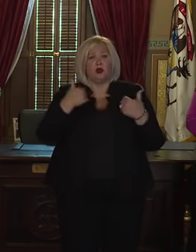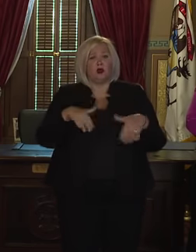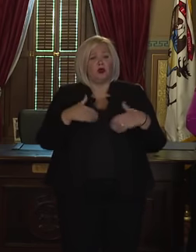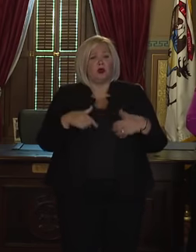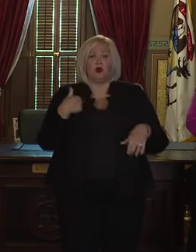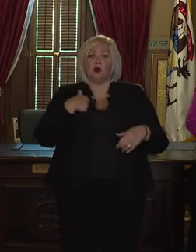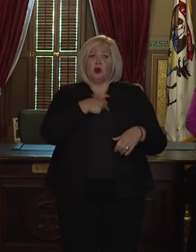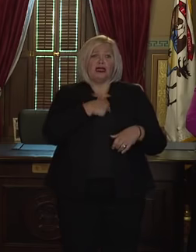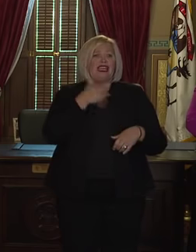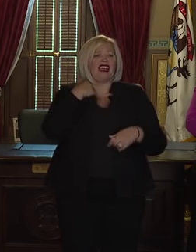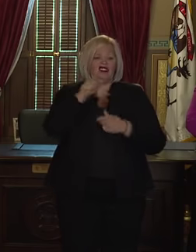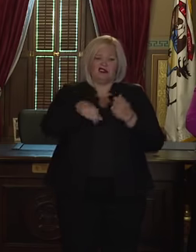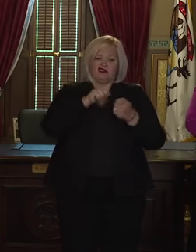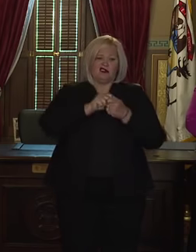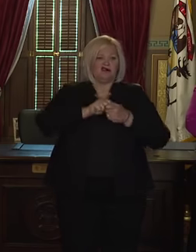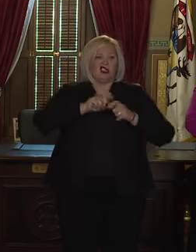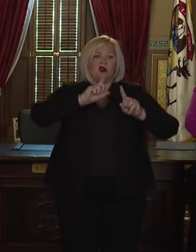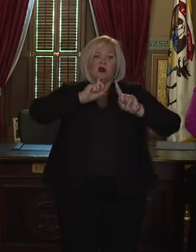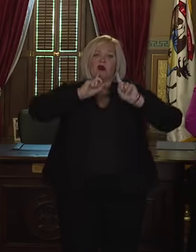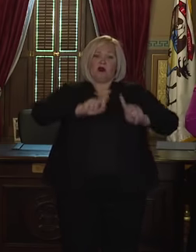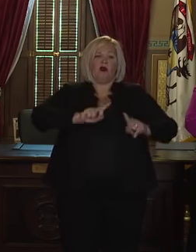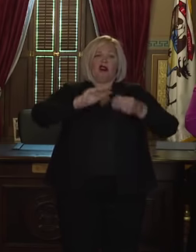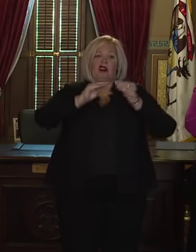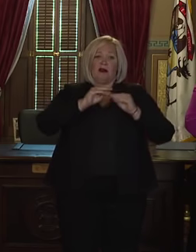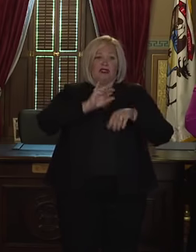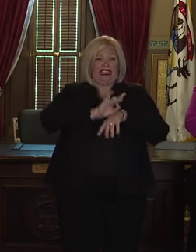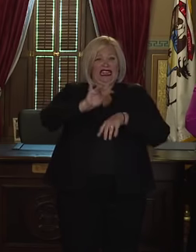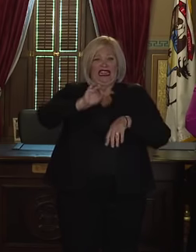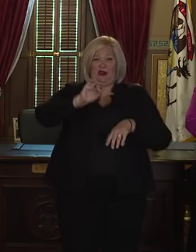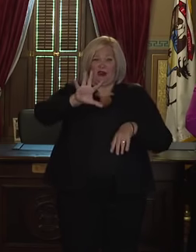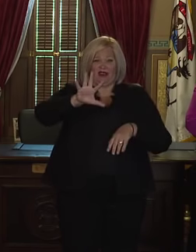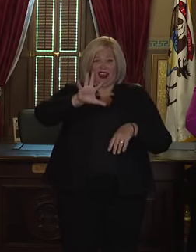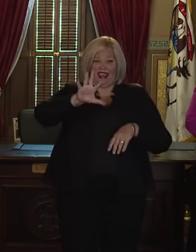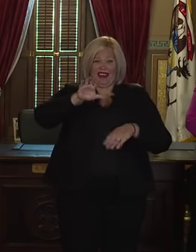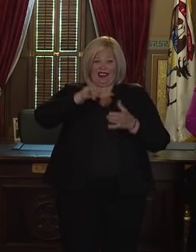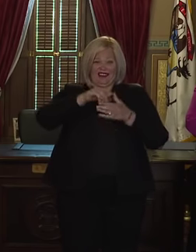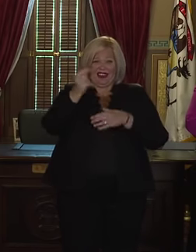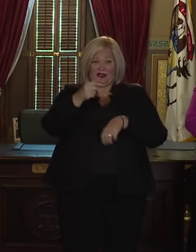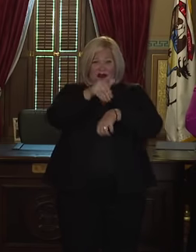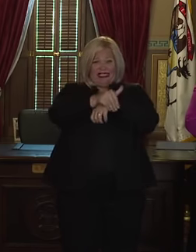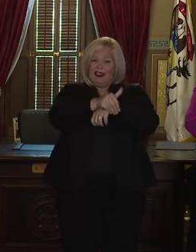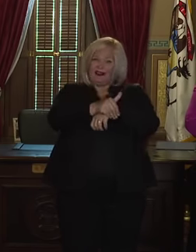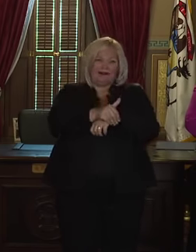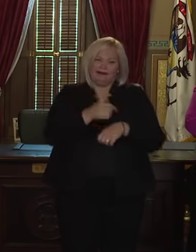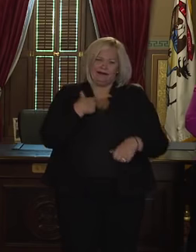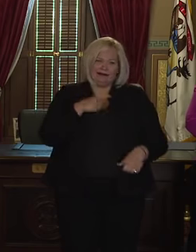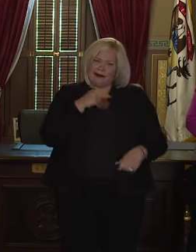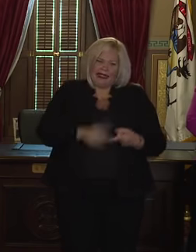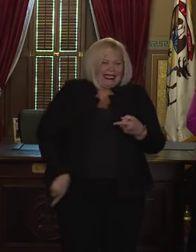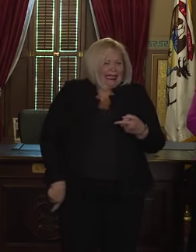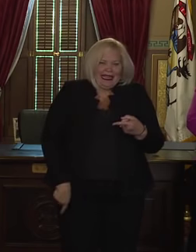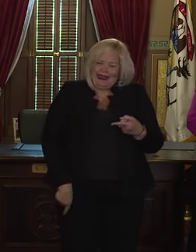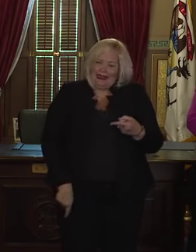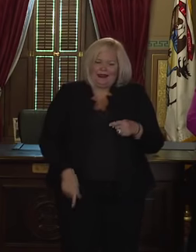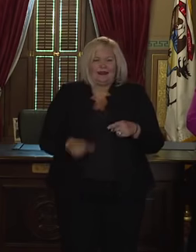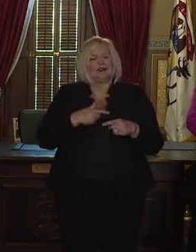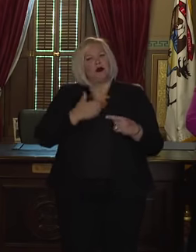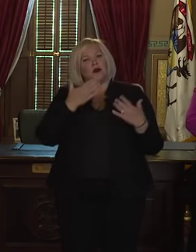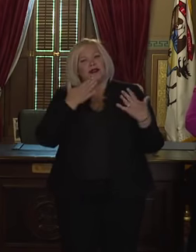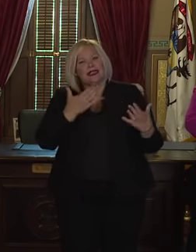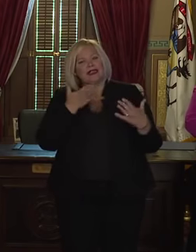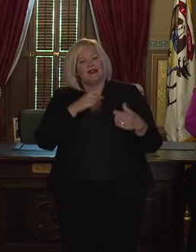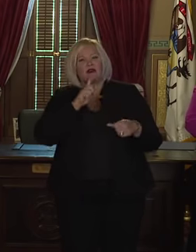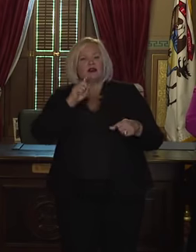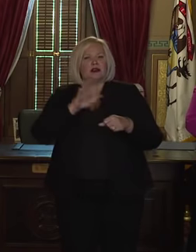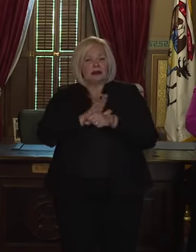not have election results at 8.05 pm. Again, thank you for your commitment to a successful